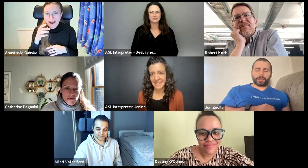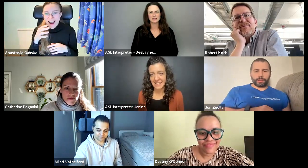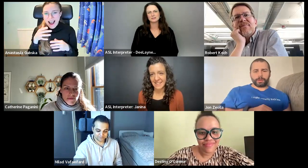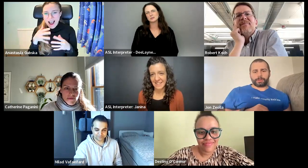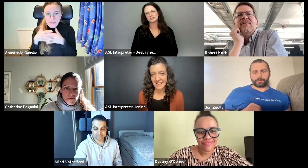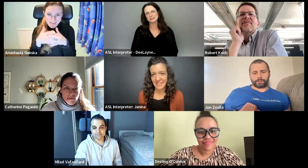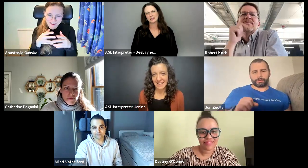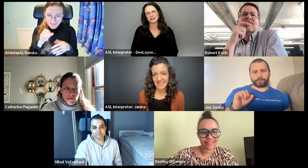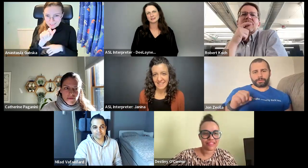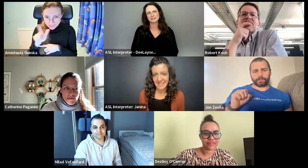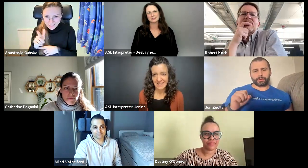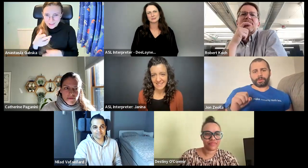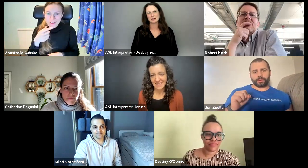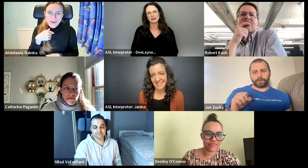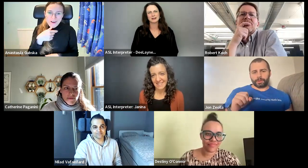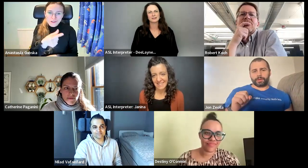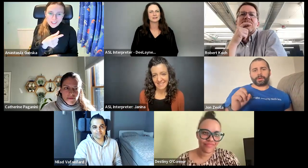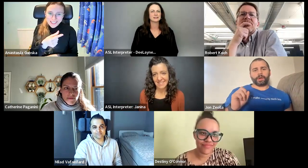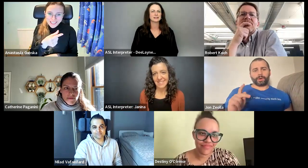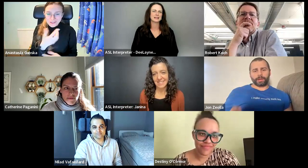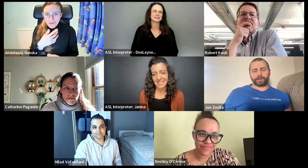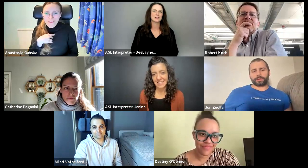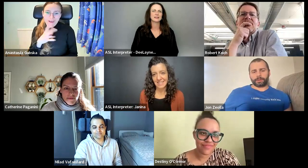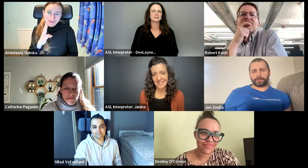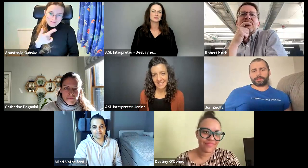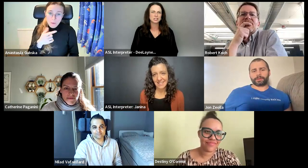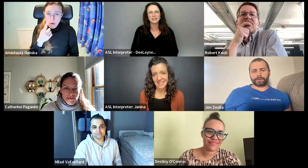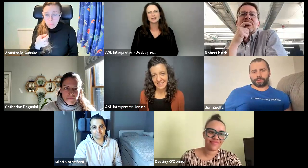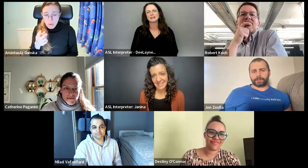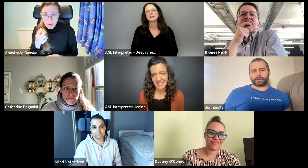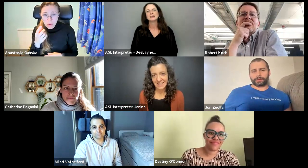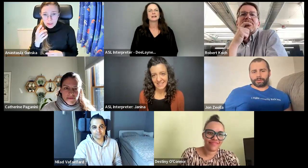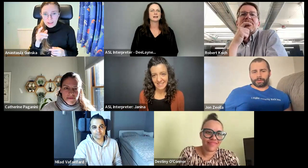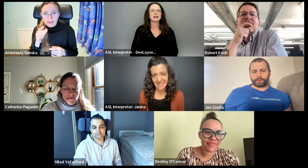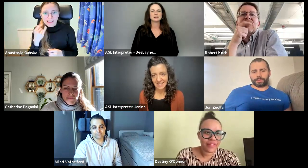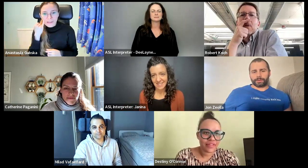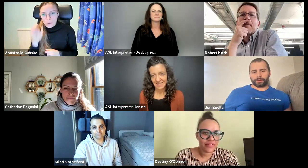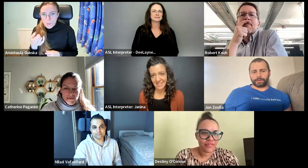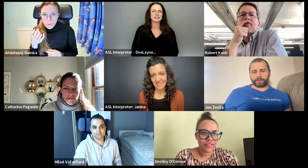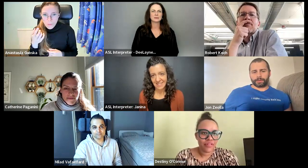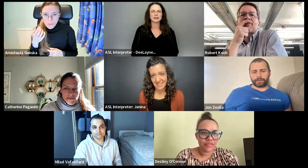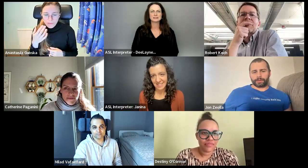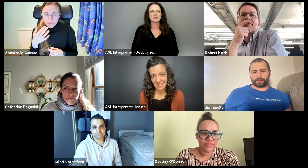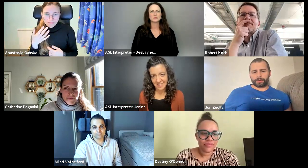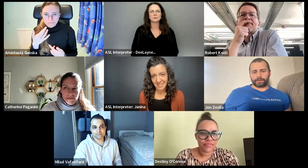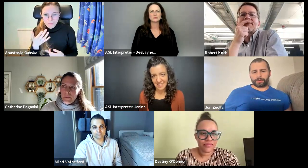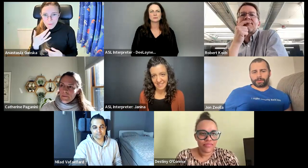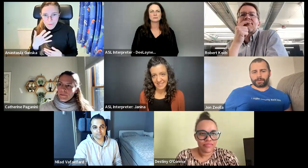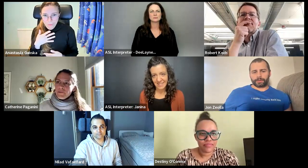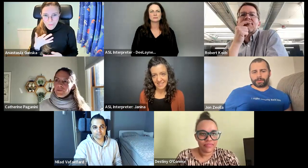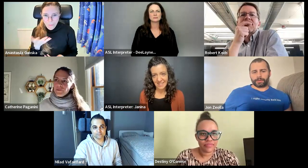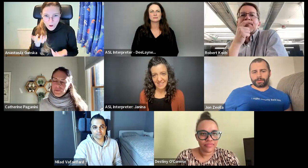they, they used it. And in America, they, in ASL, they use G and, um, anyway, so